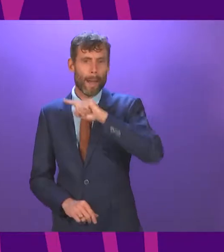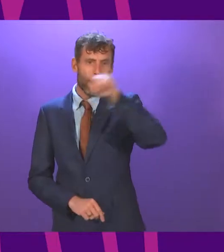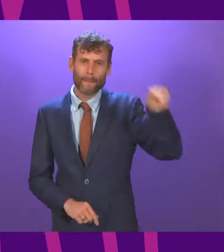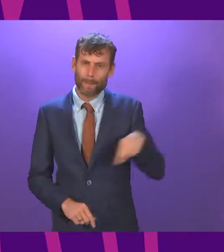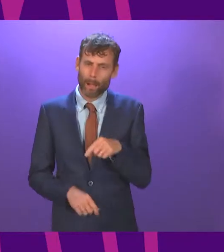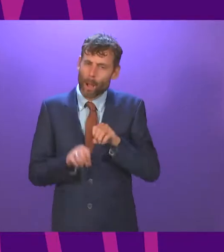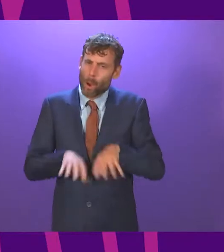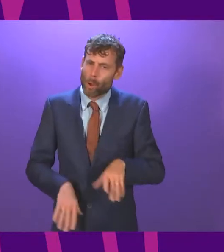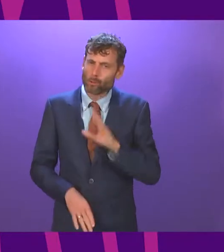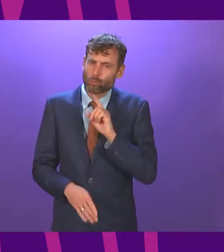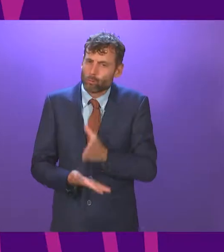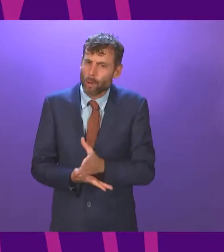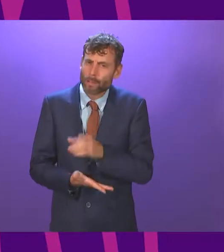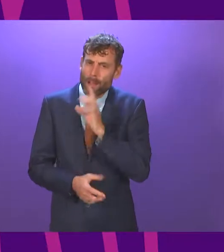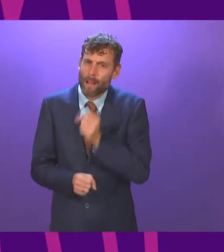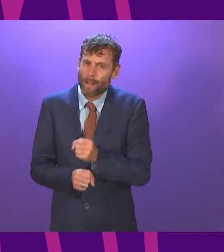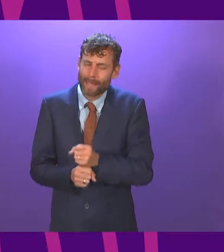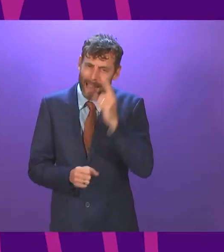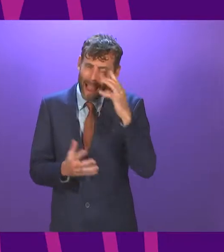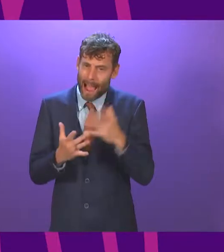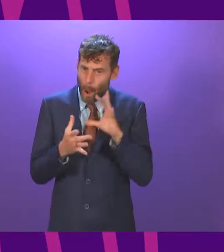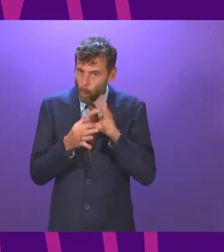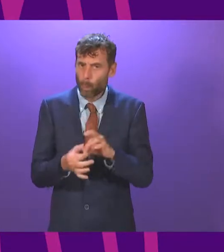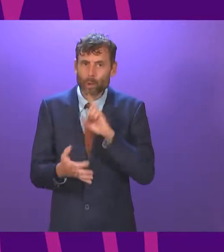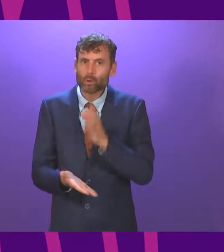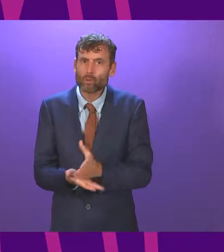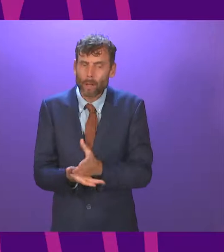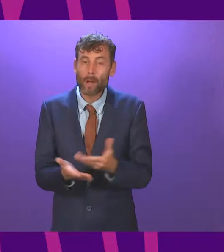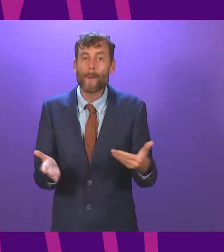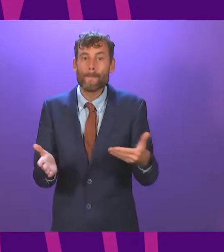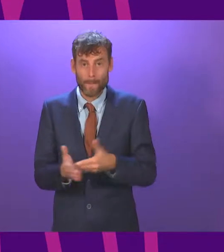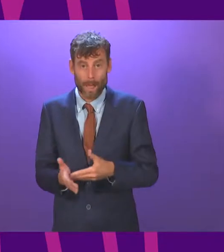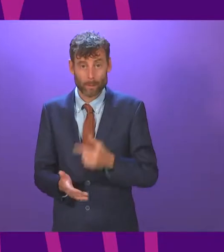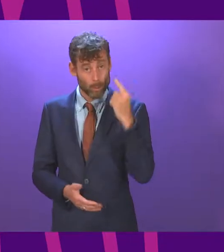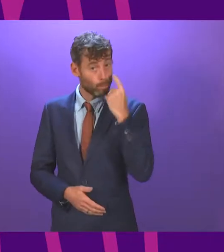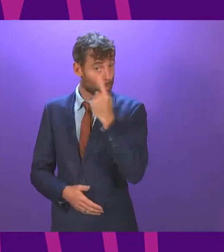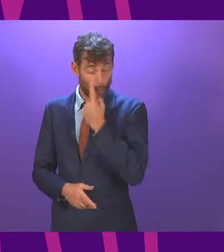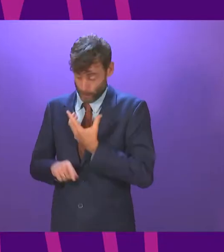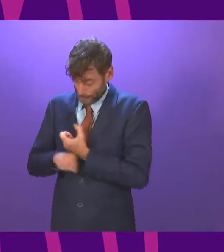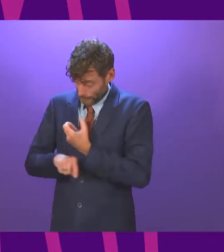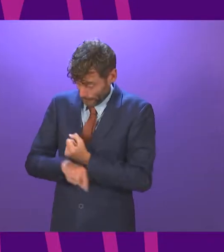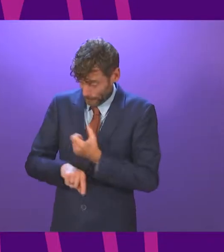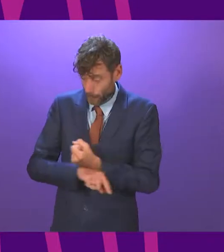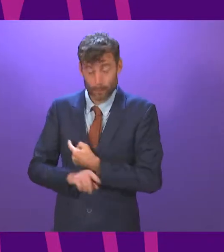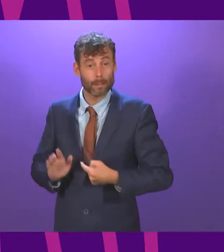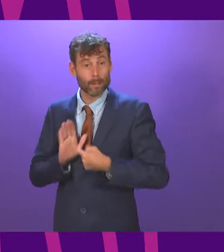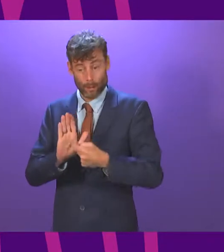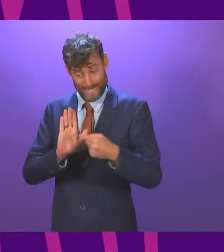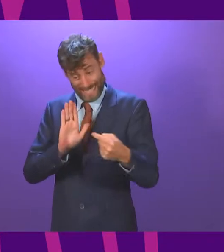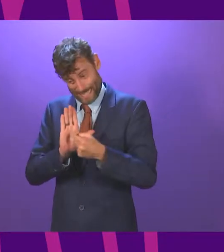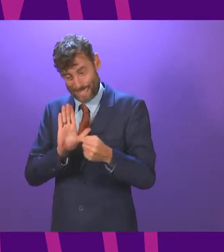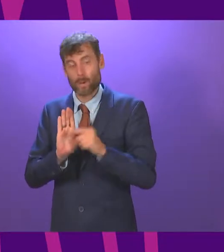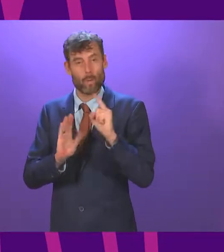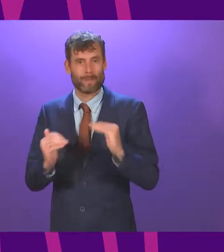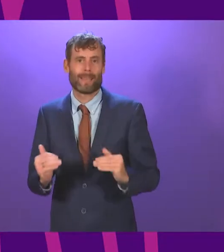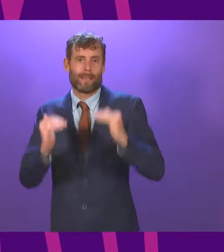which responsible governments do. It ultimately improves the lives and opportunities for millions of Scots, including those of us living and working in the